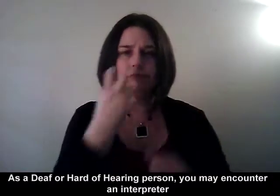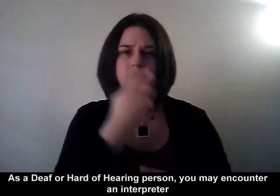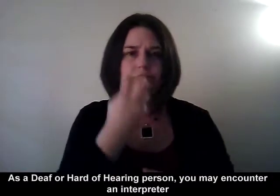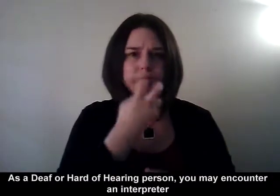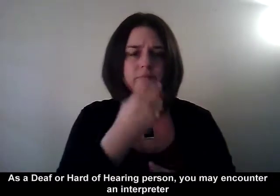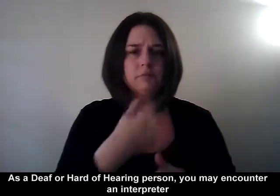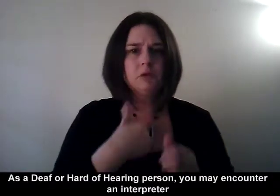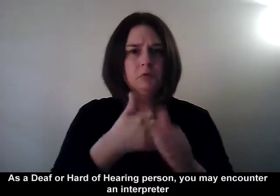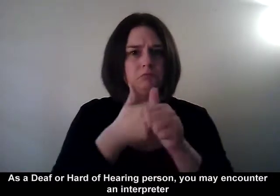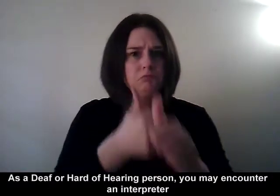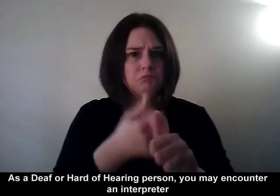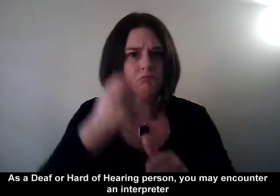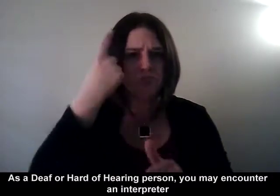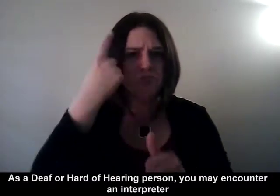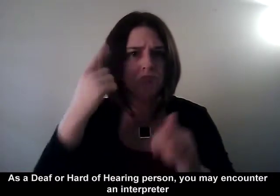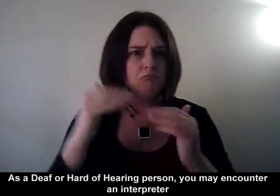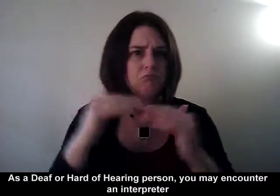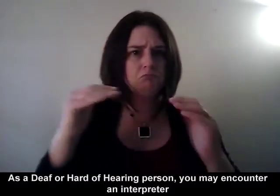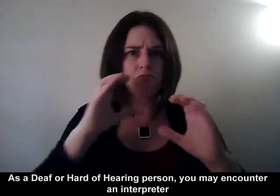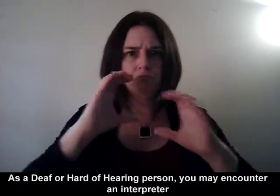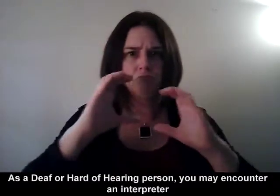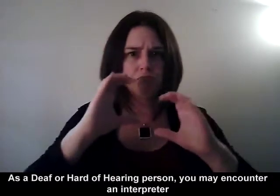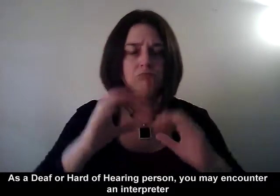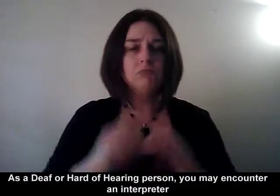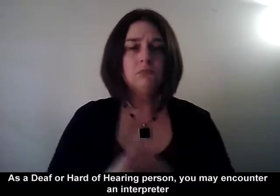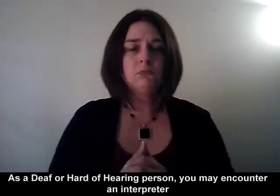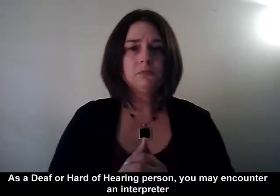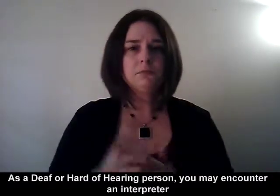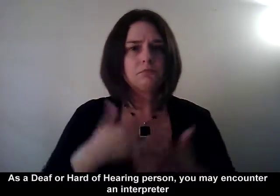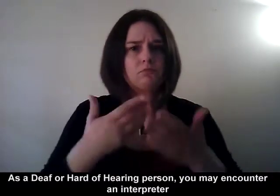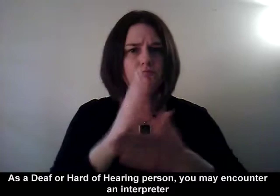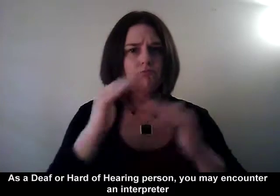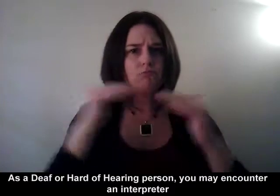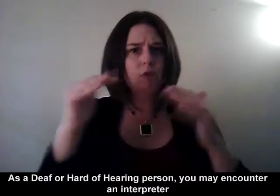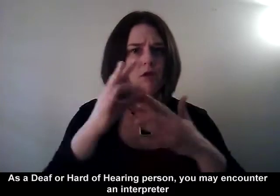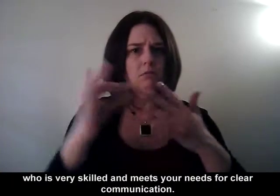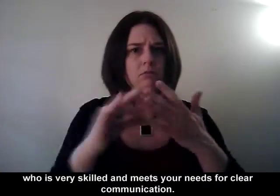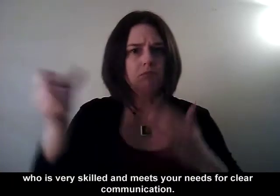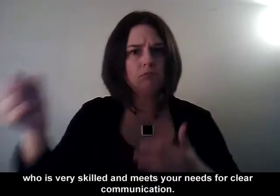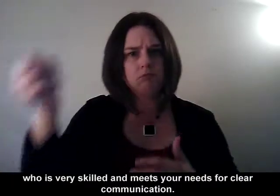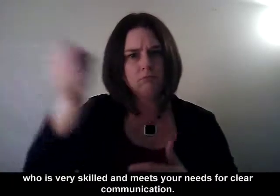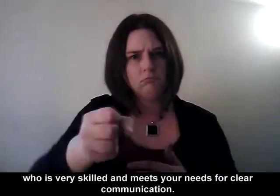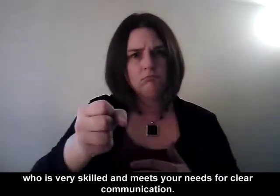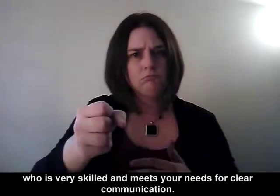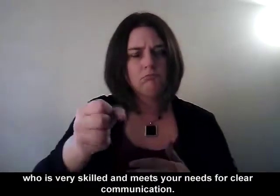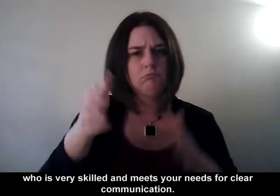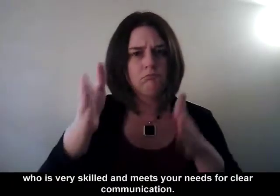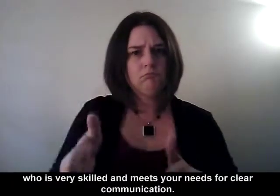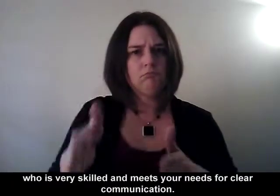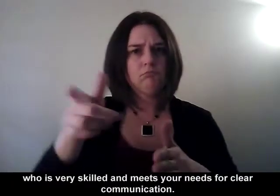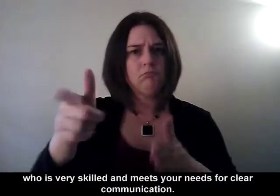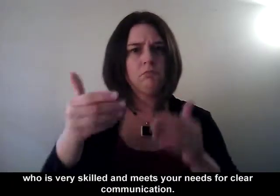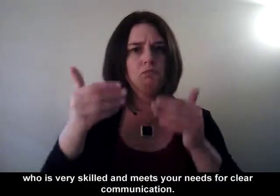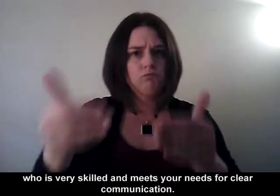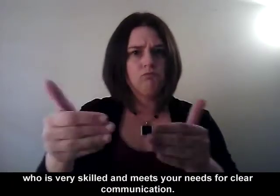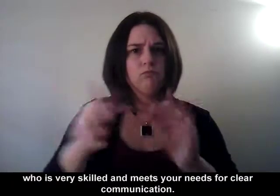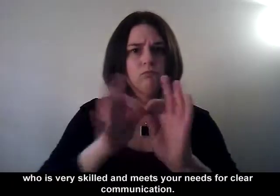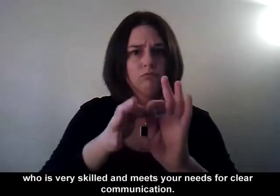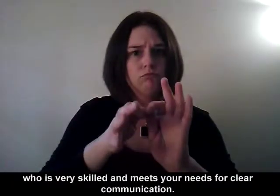As a deaf or hard of hearing person, you may encounter an interpreter who is very skilled and meets your needs for clear